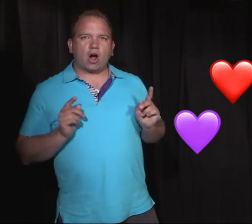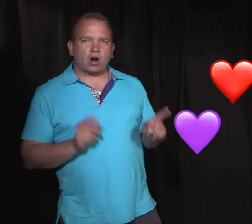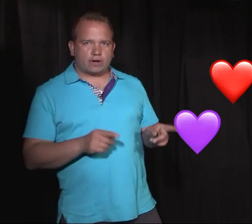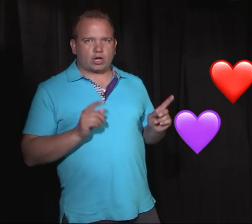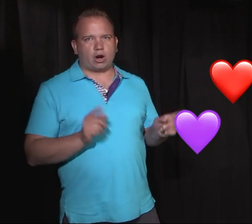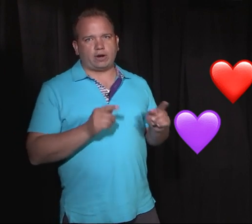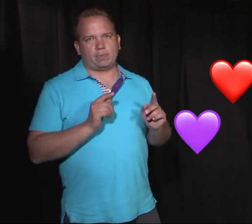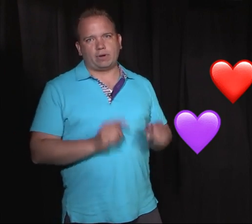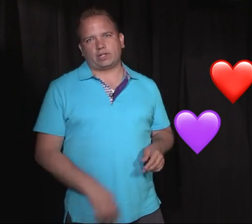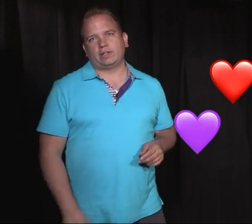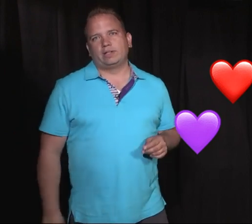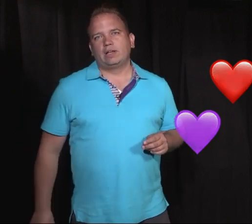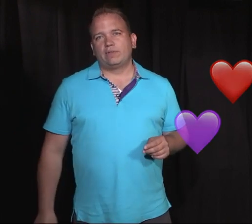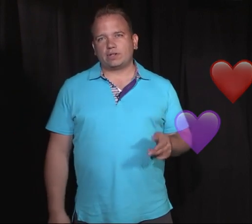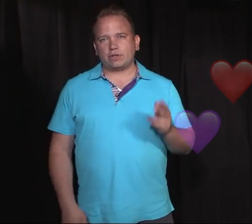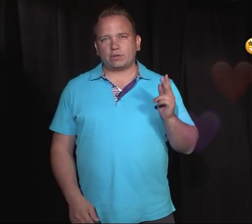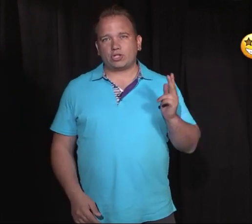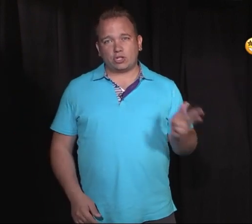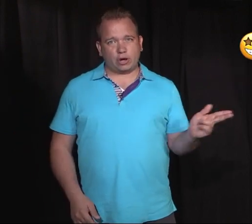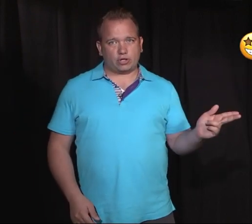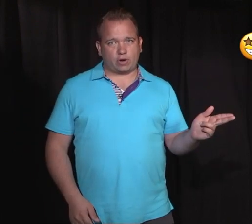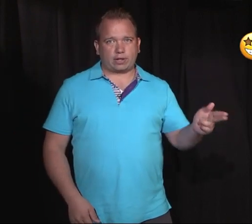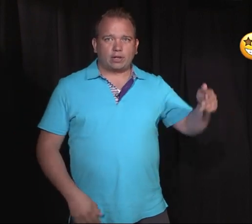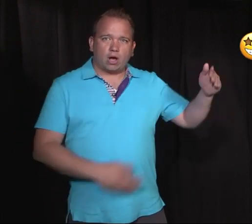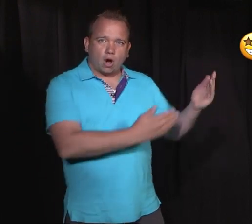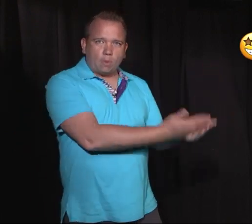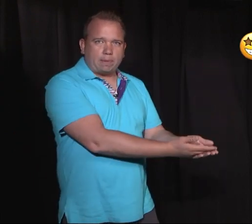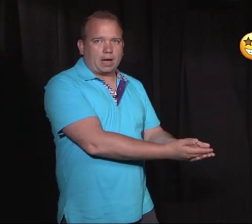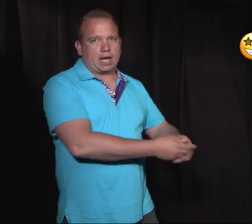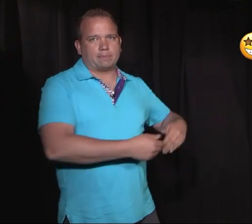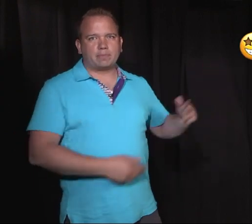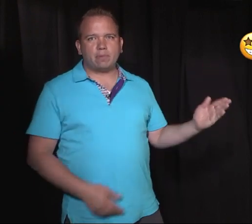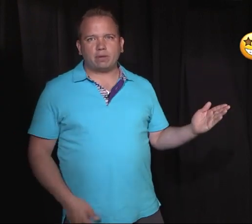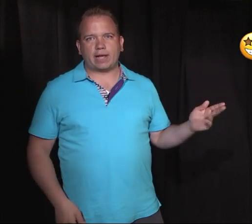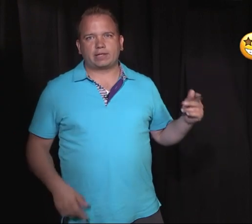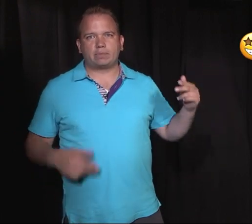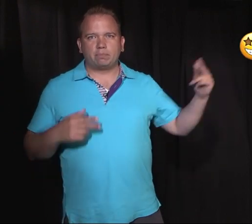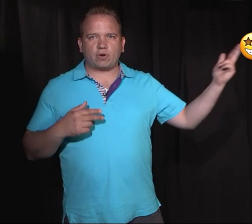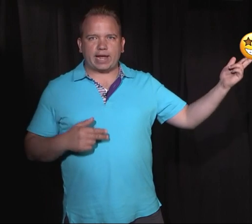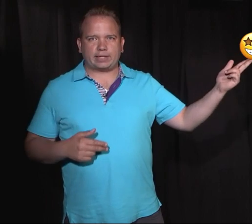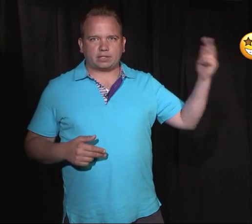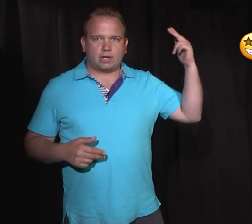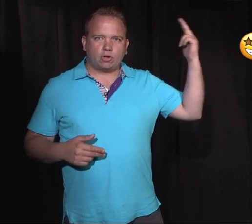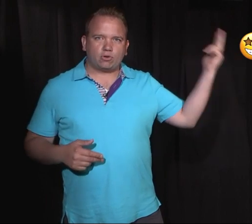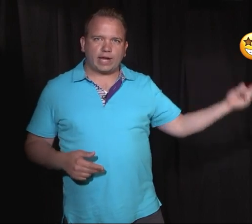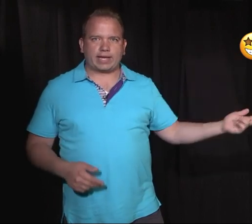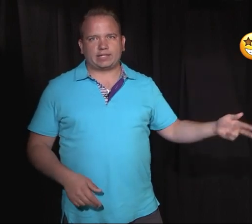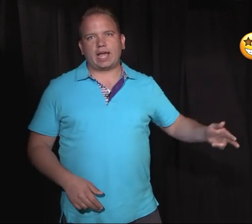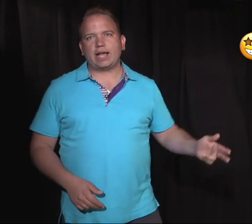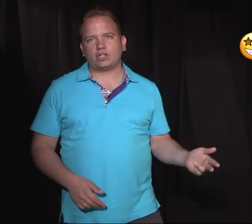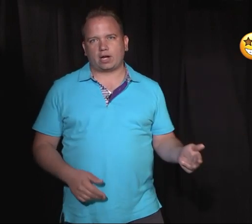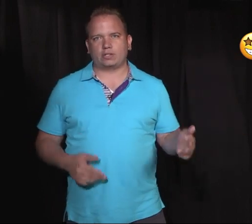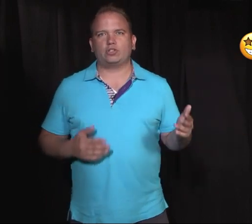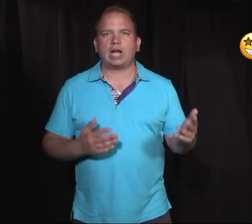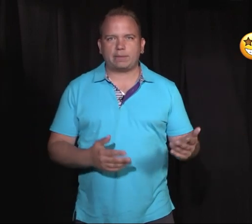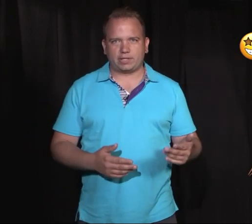orange heart emoji. There's also starstruck, open palms, mermaids, brains, crickets, hedgehogs, chopsticks,